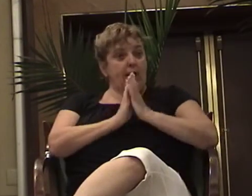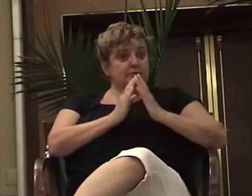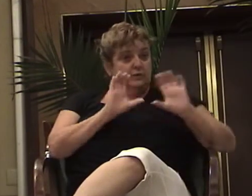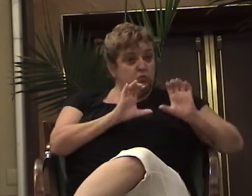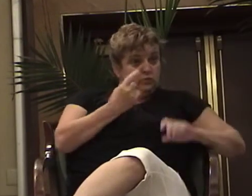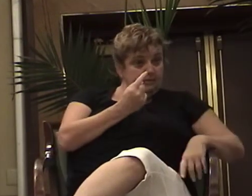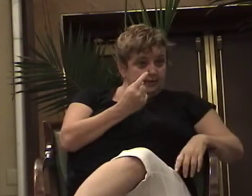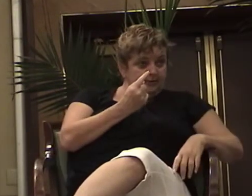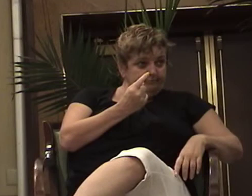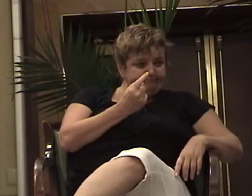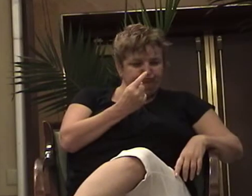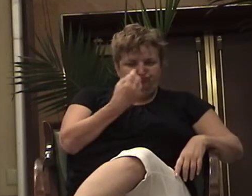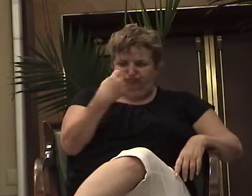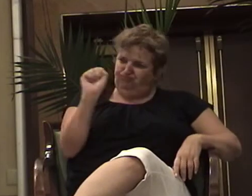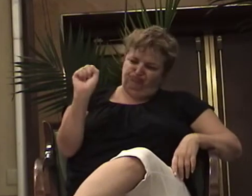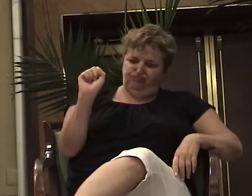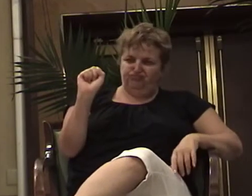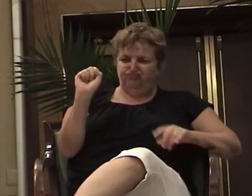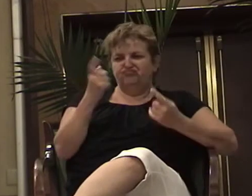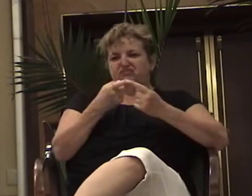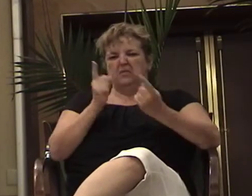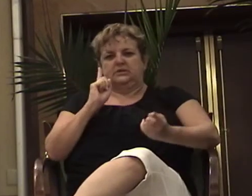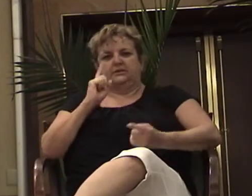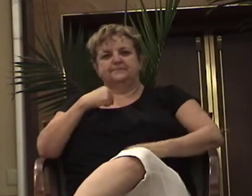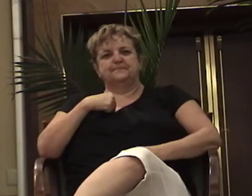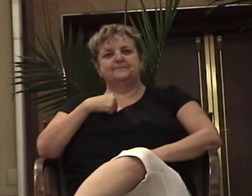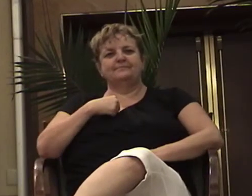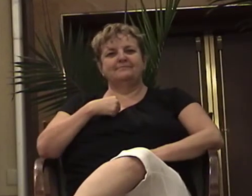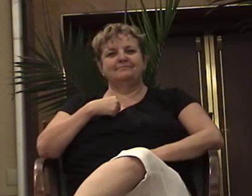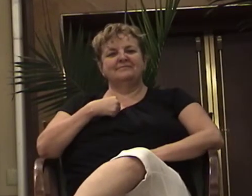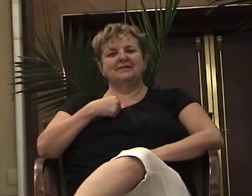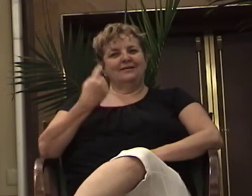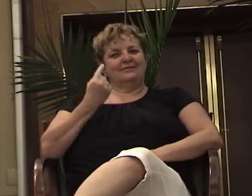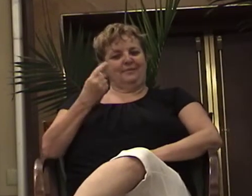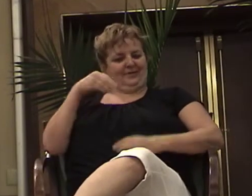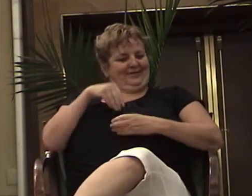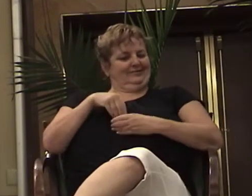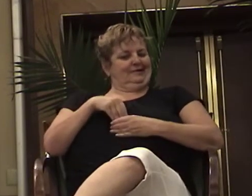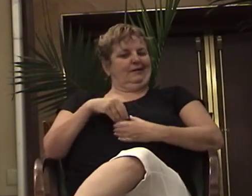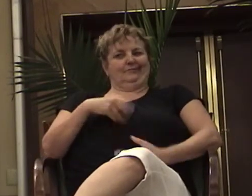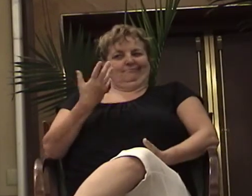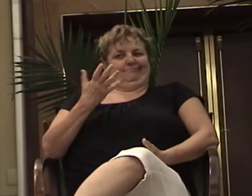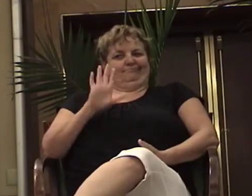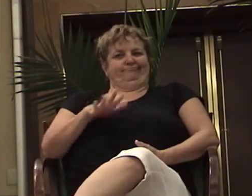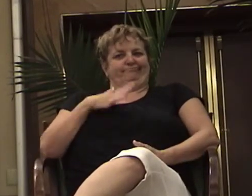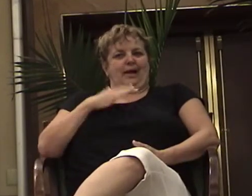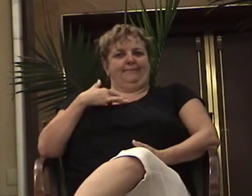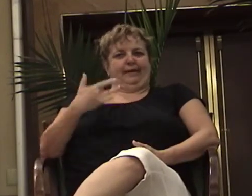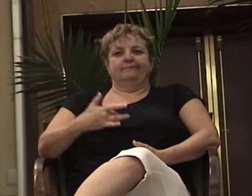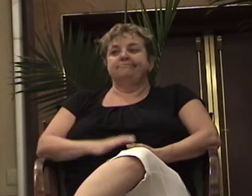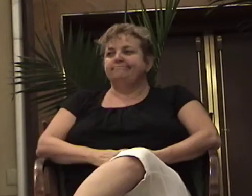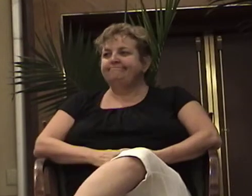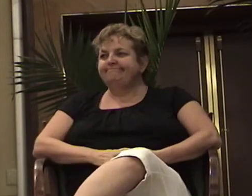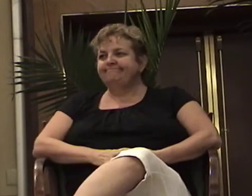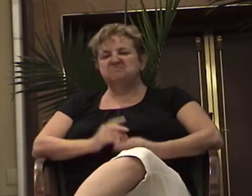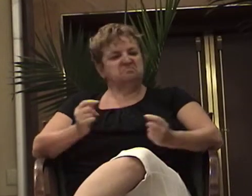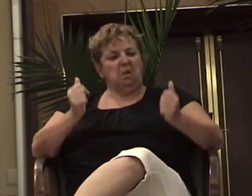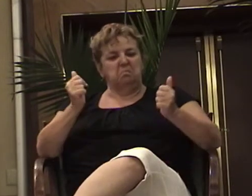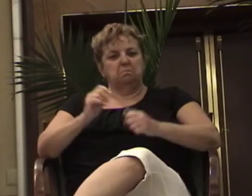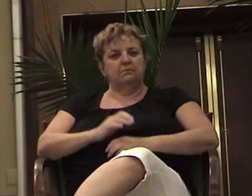I did the opposite. It was just something that happened automatically. So there was this girl named